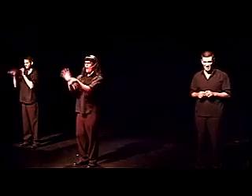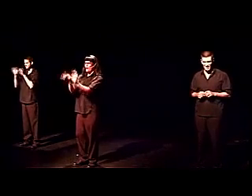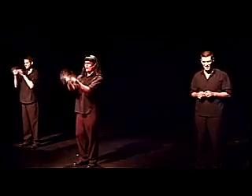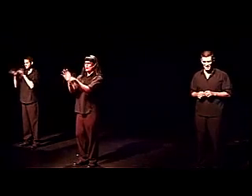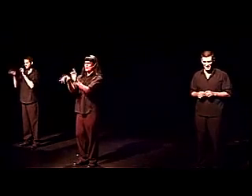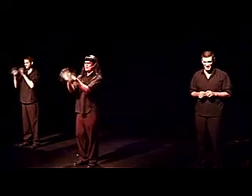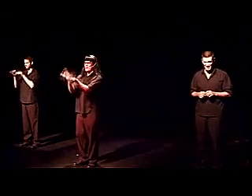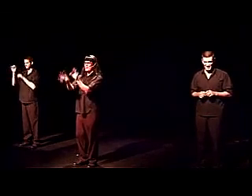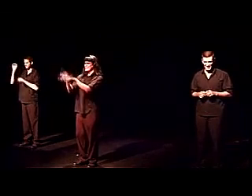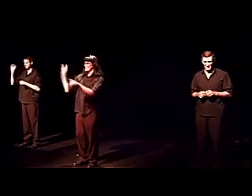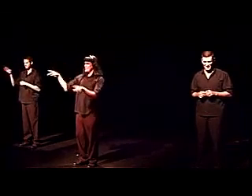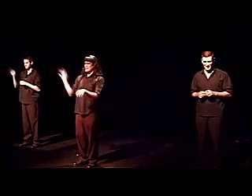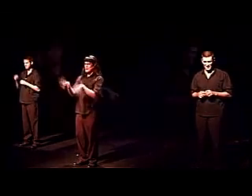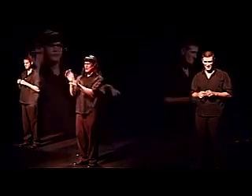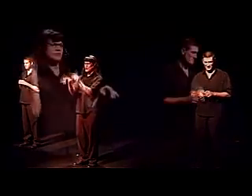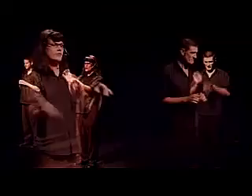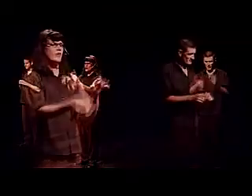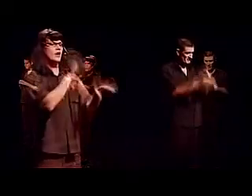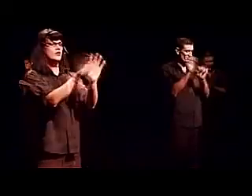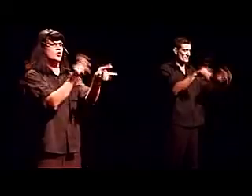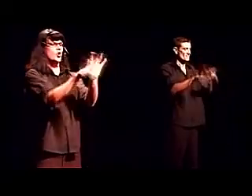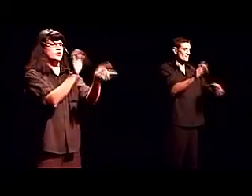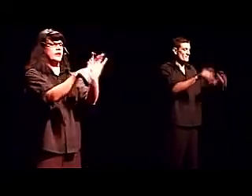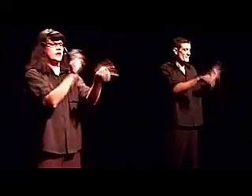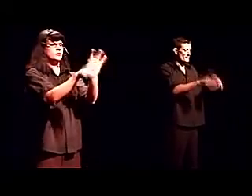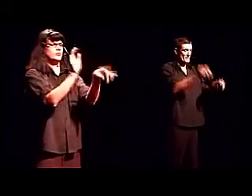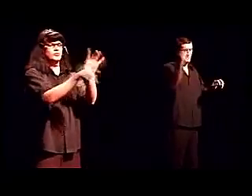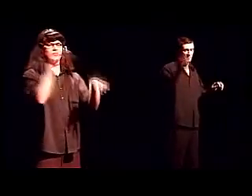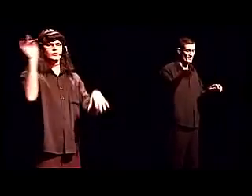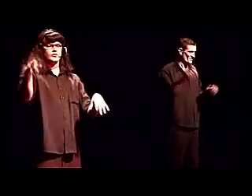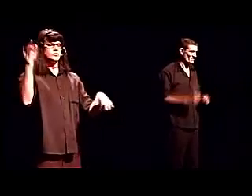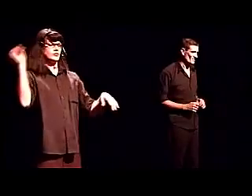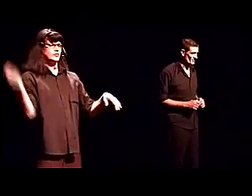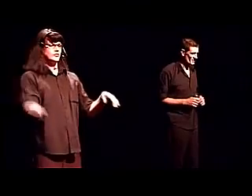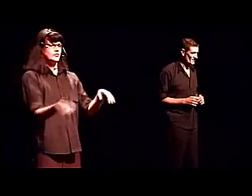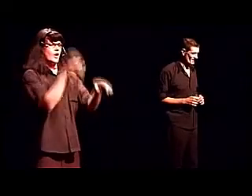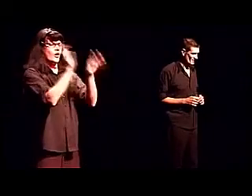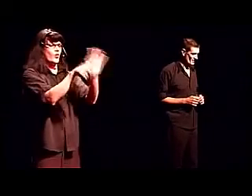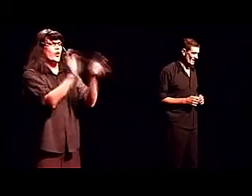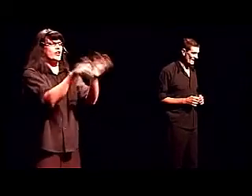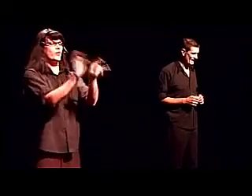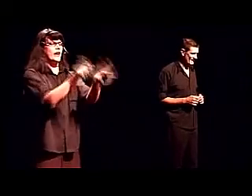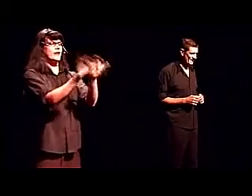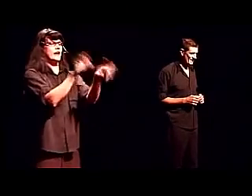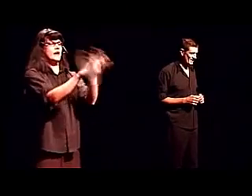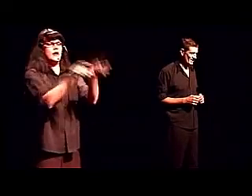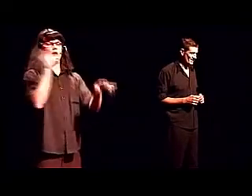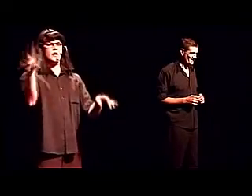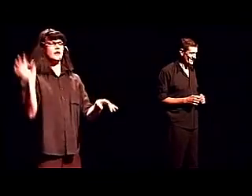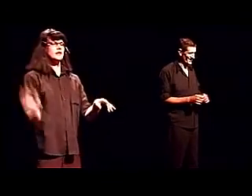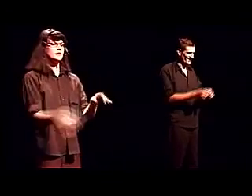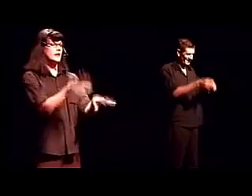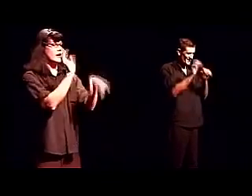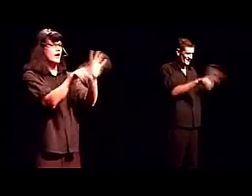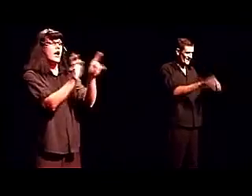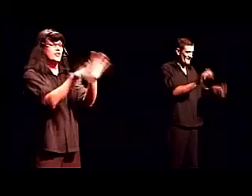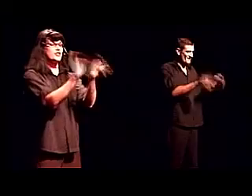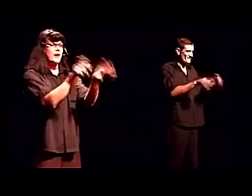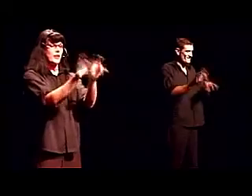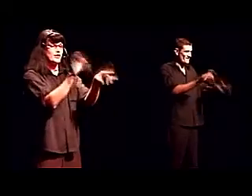What have you got in mind? Talk to me. What are you wearing? Just my